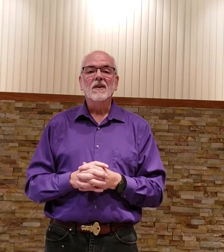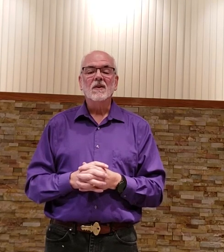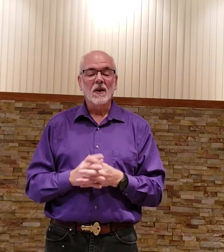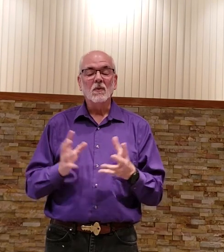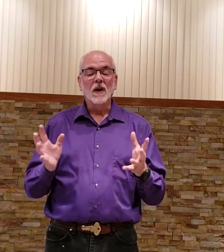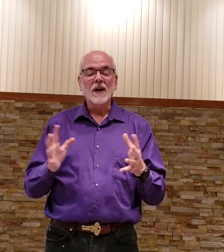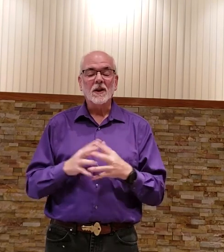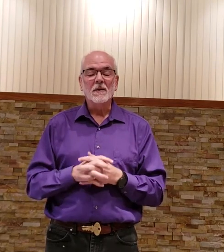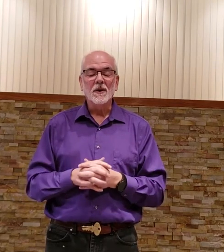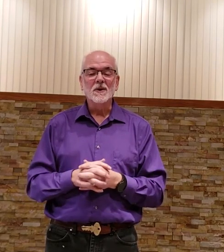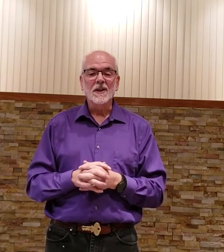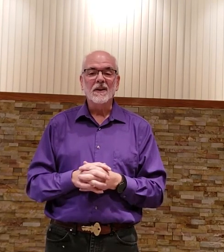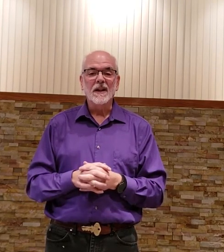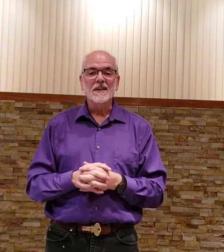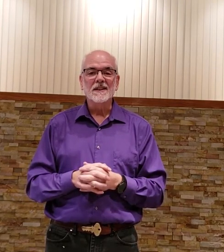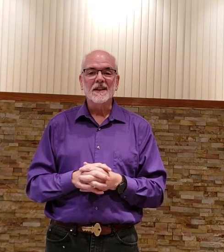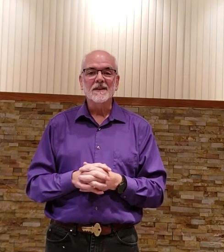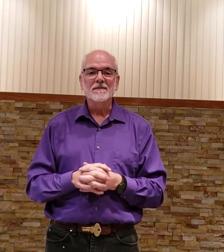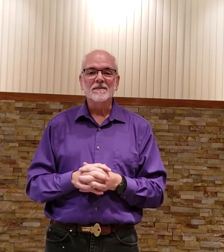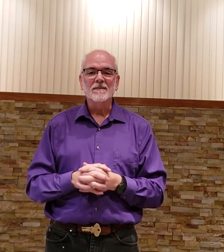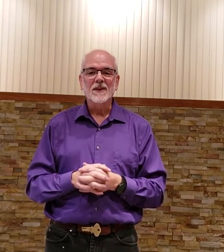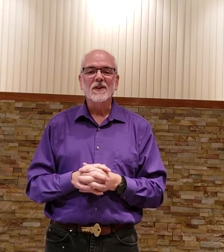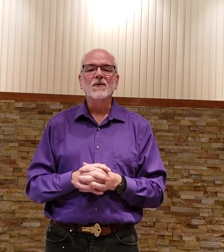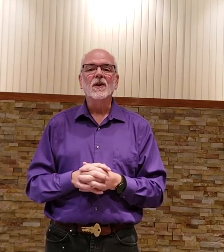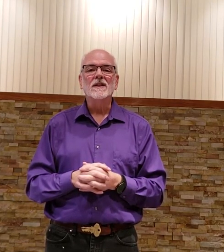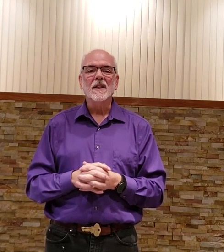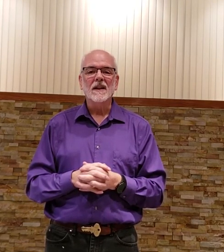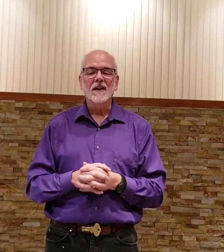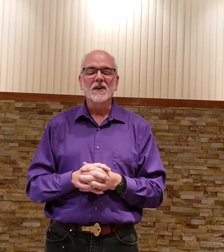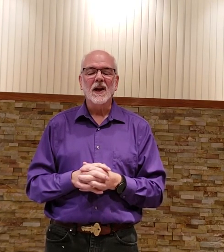that will actually be used there at ltc look forward to seeing there good luck